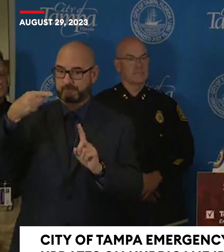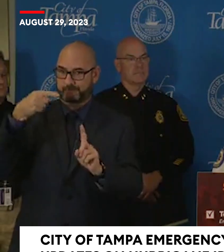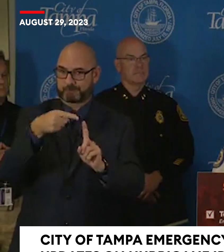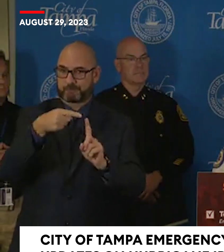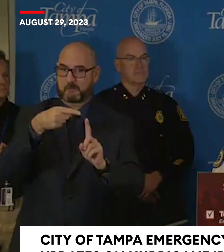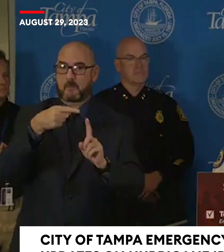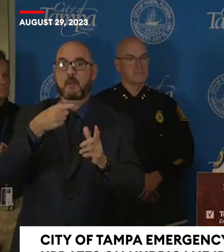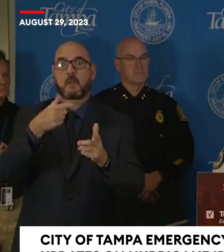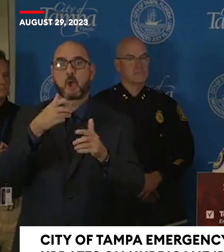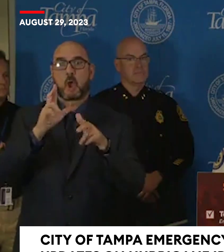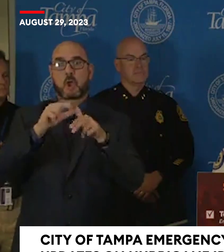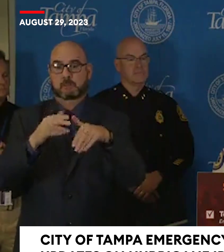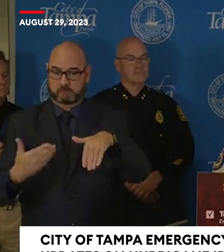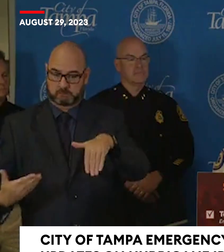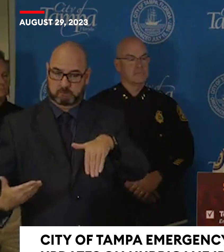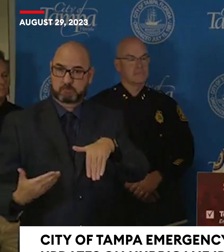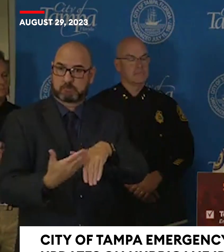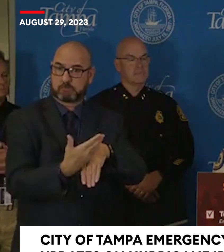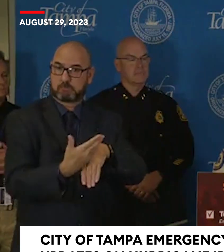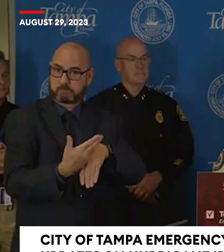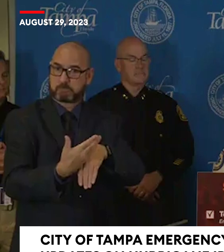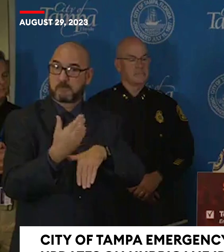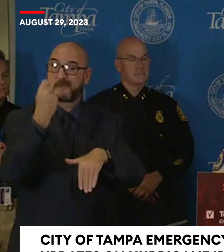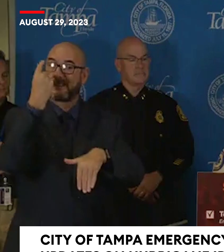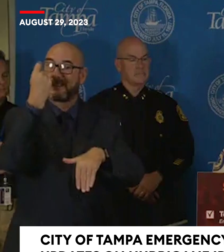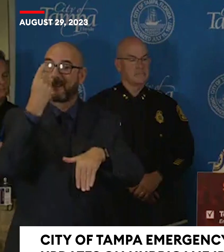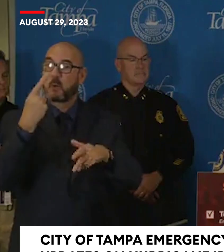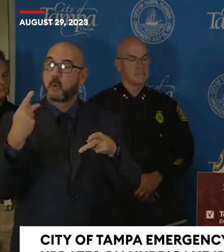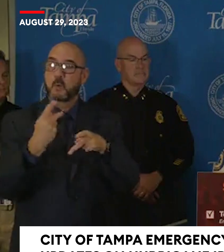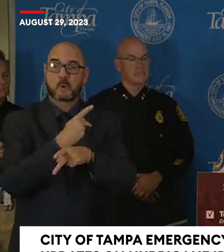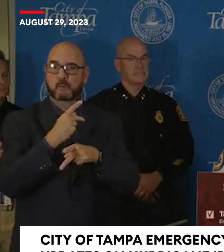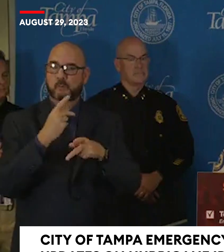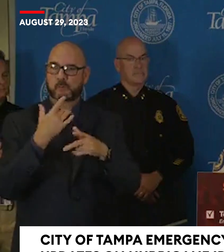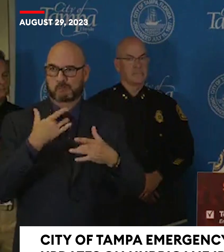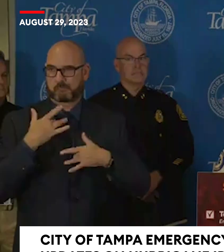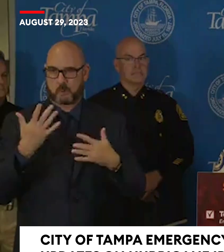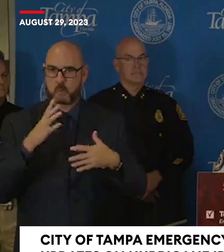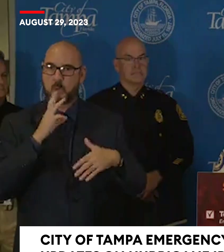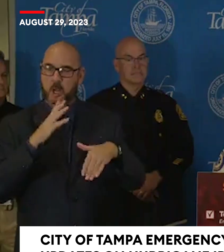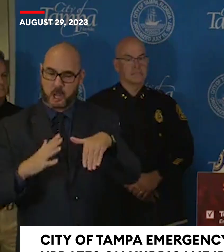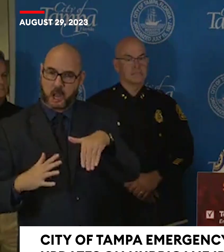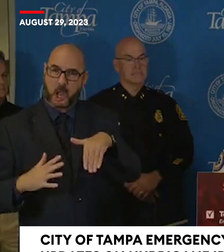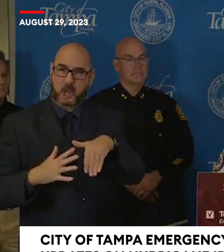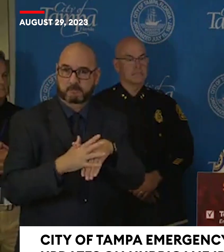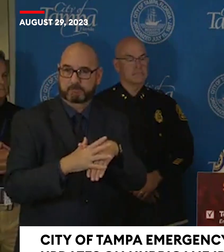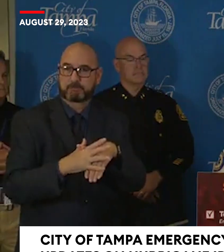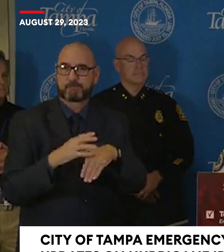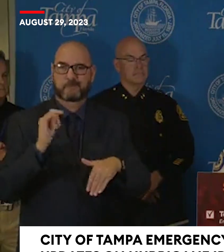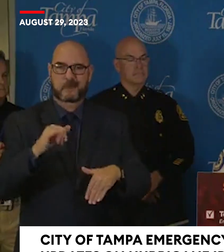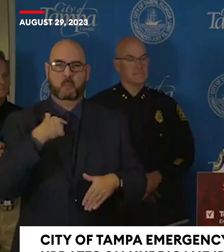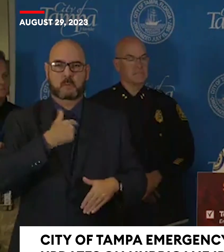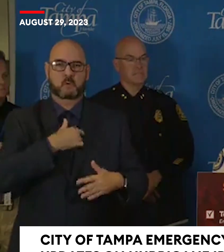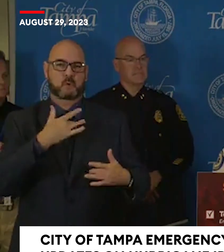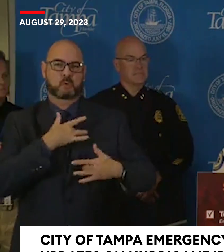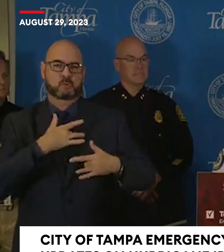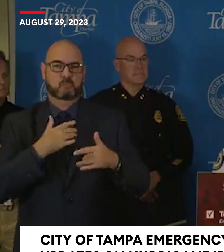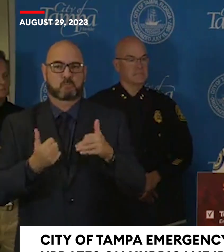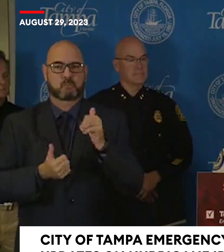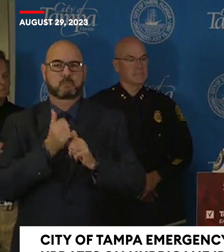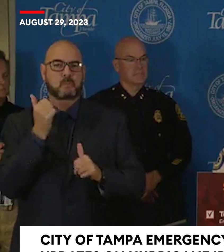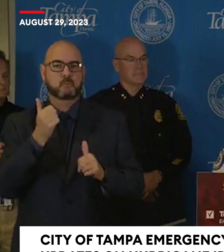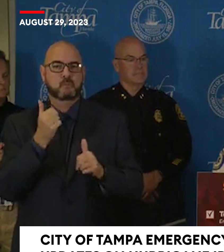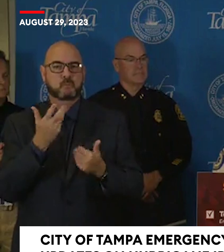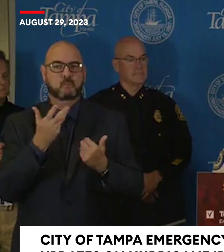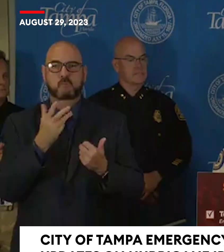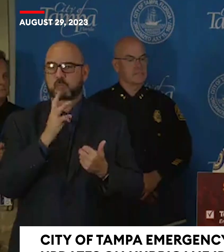to be a good day tomorrow. Make sure you take heed to the water that will be developing and causing additional flooding. Please